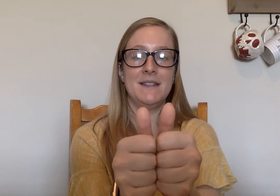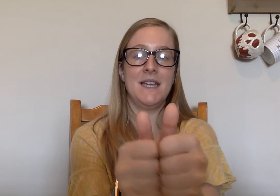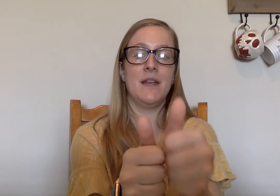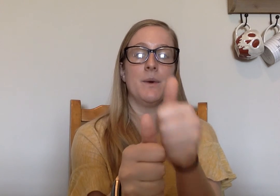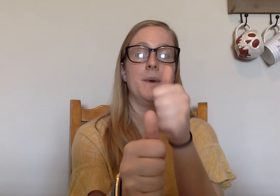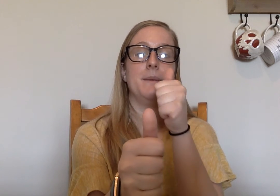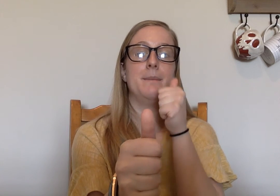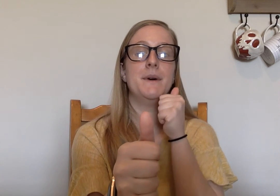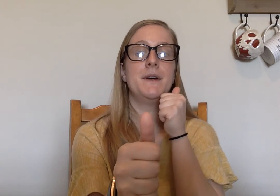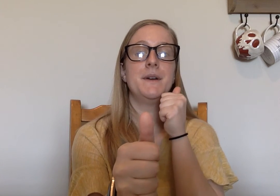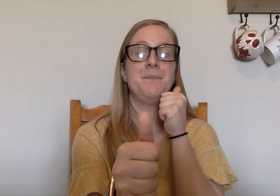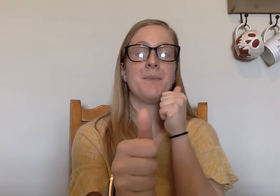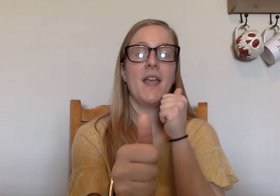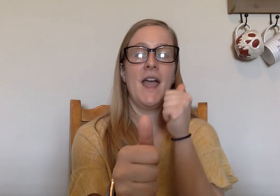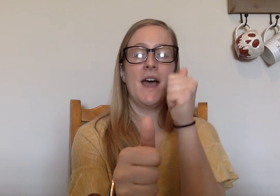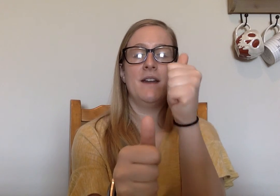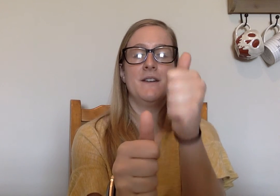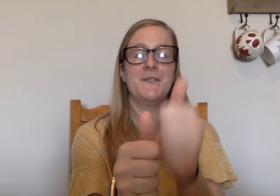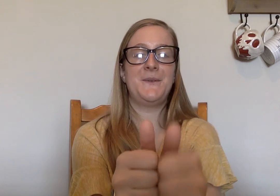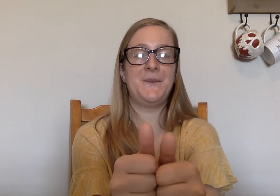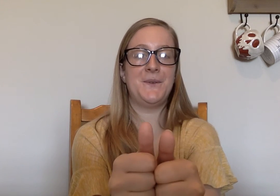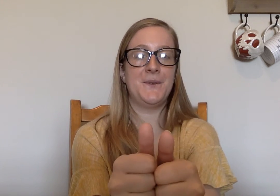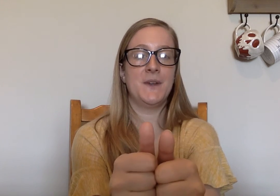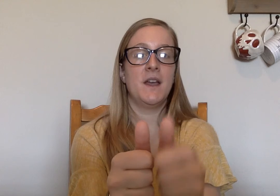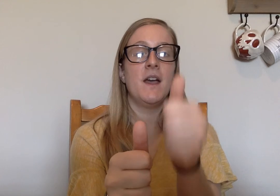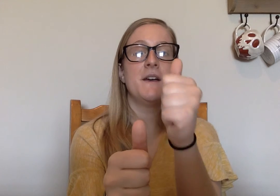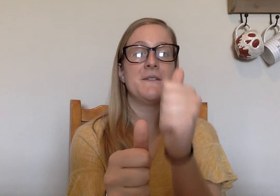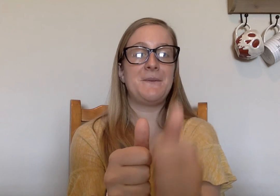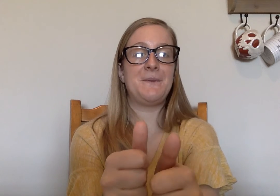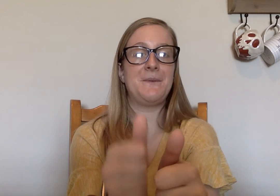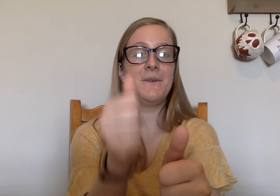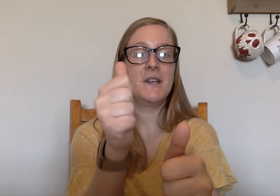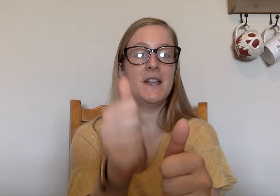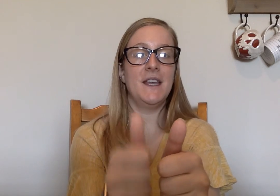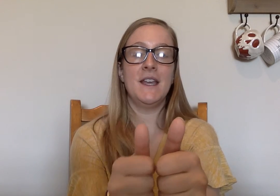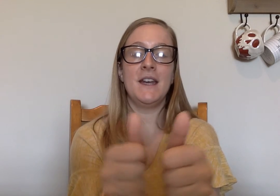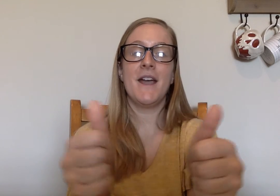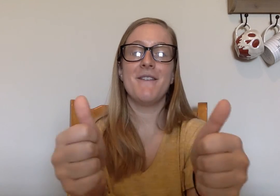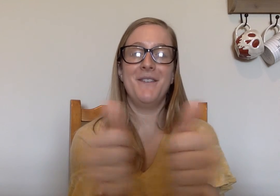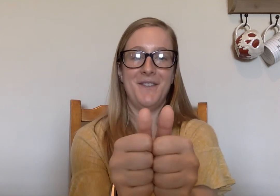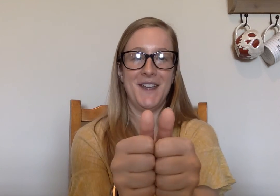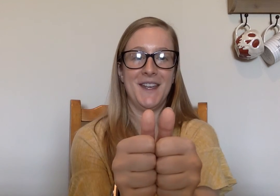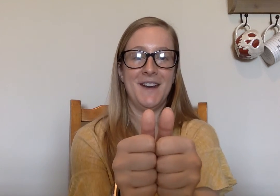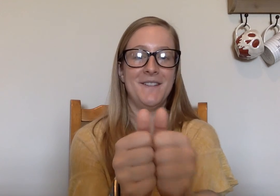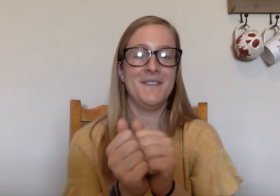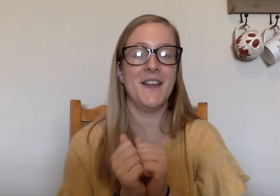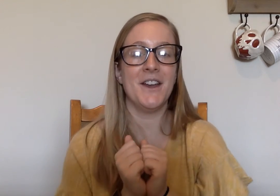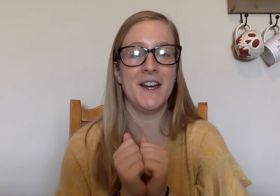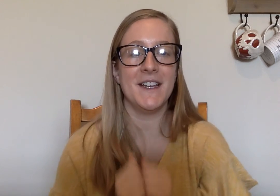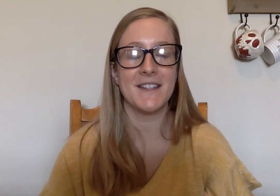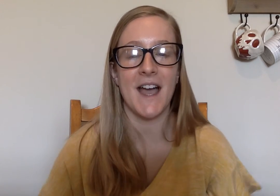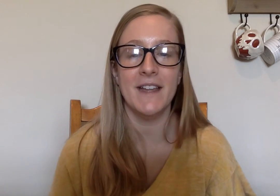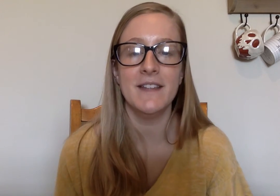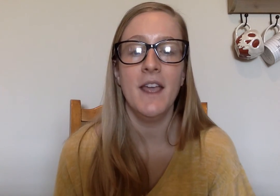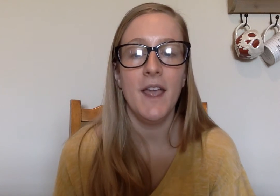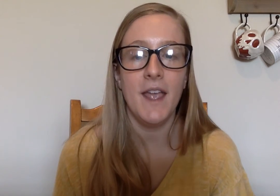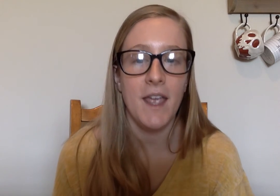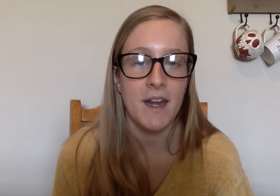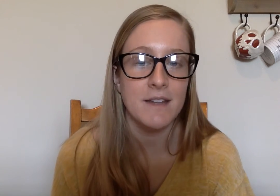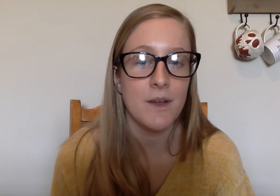Take away B. Add T. T. N. Bin. Very nice, guys. And as